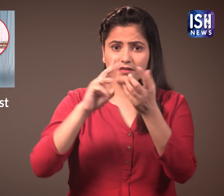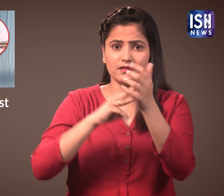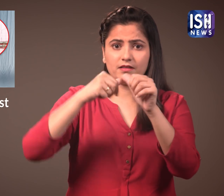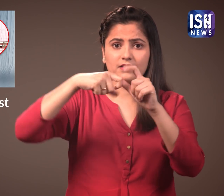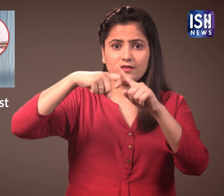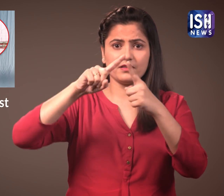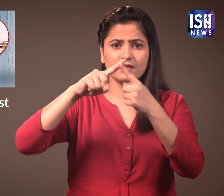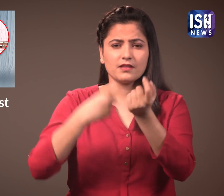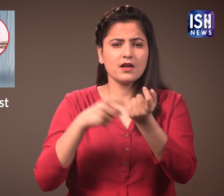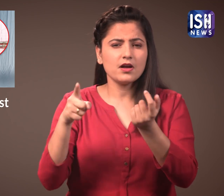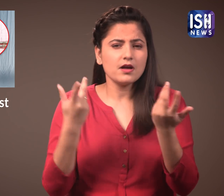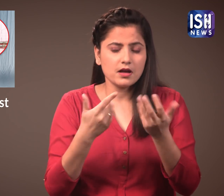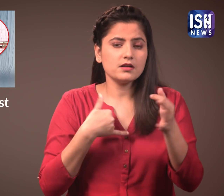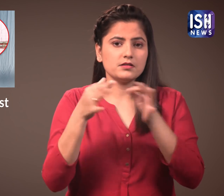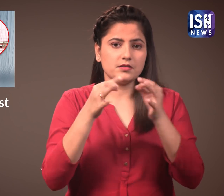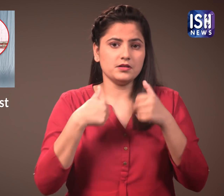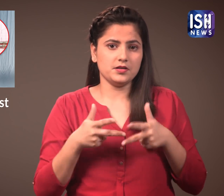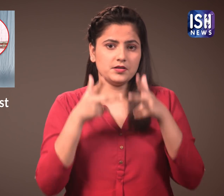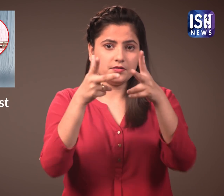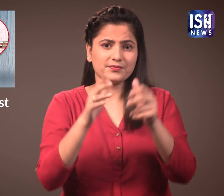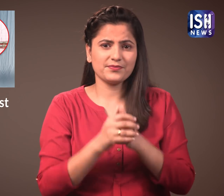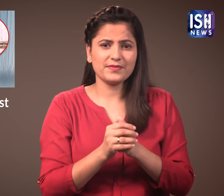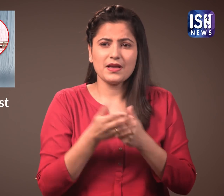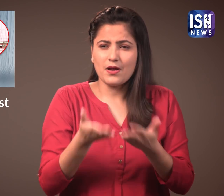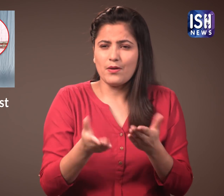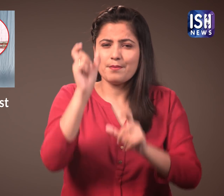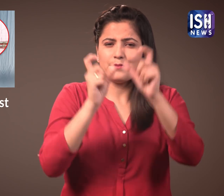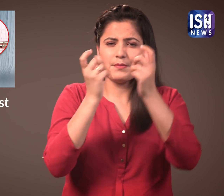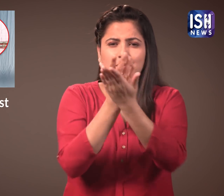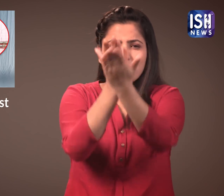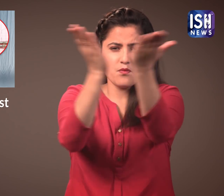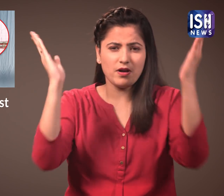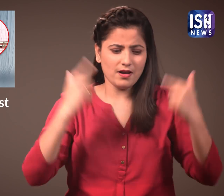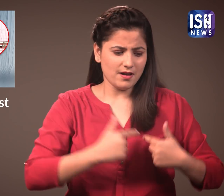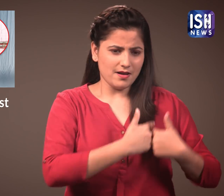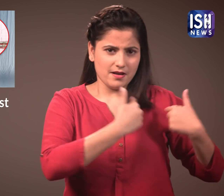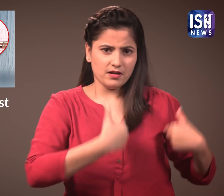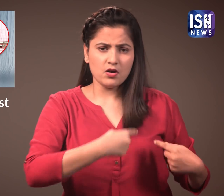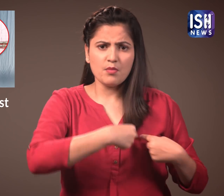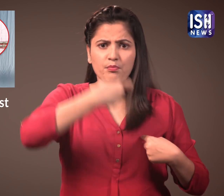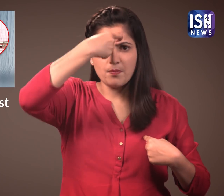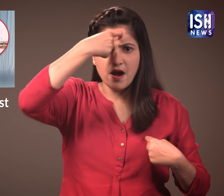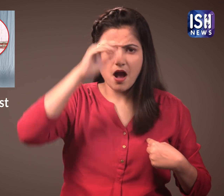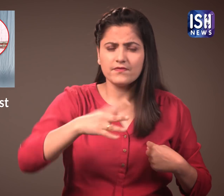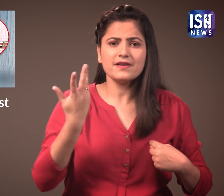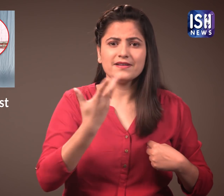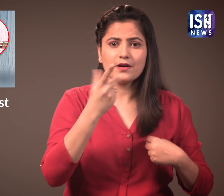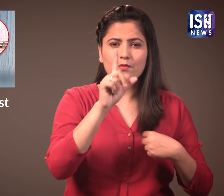Let me tell you what a pacemaker is. When people have abnormal heart rhythms,